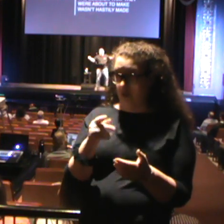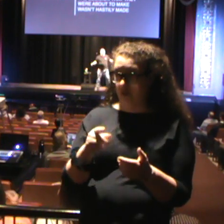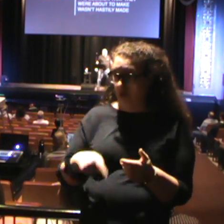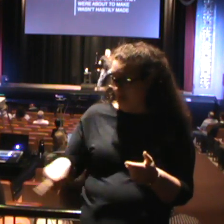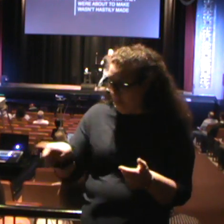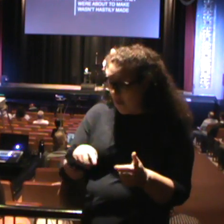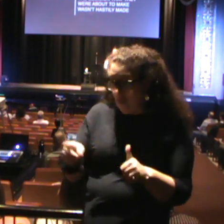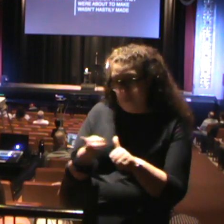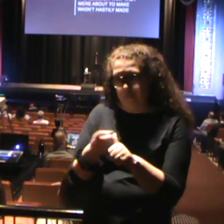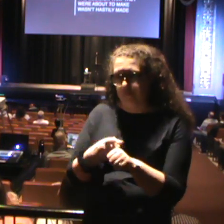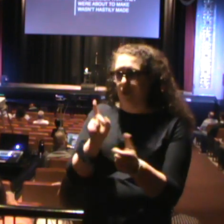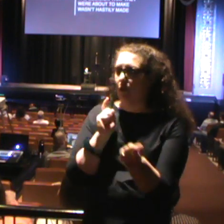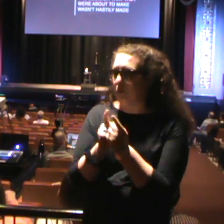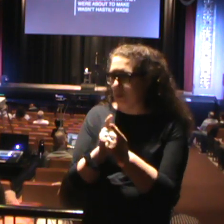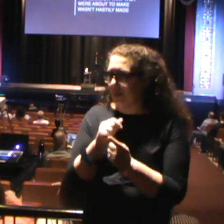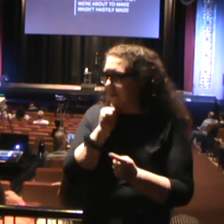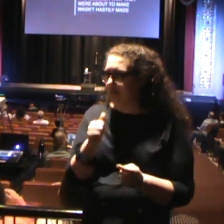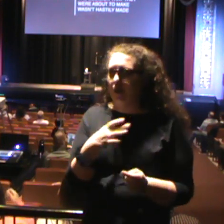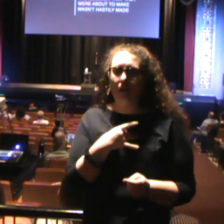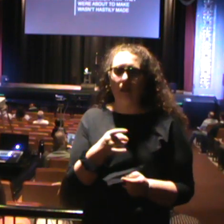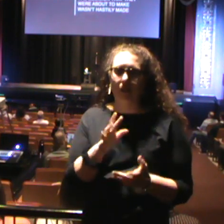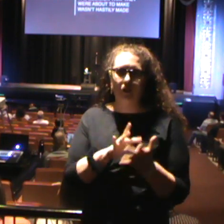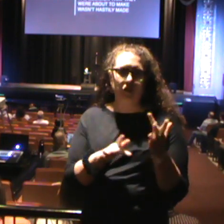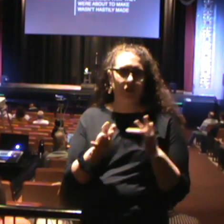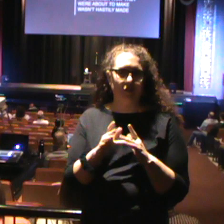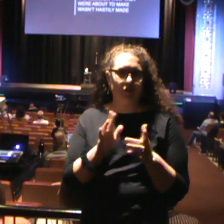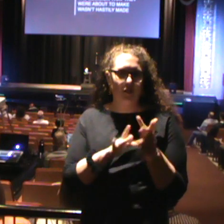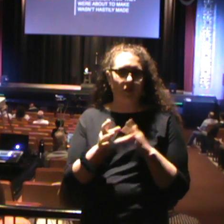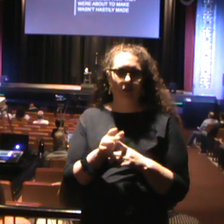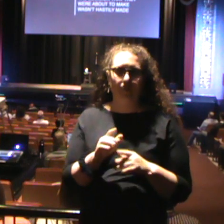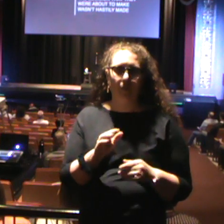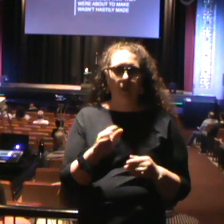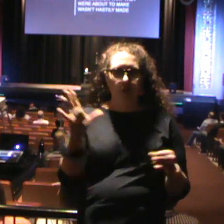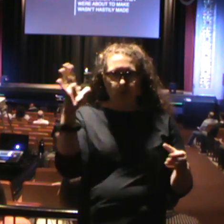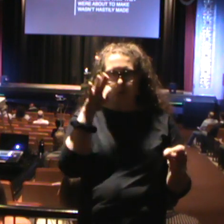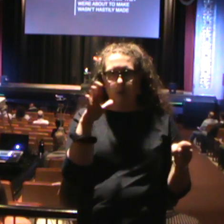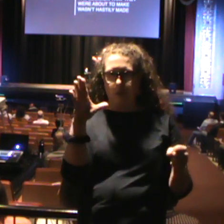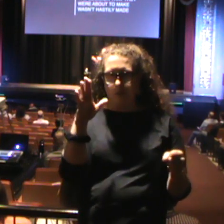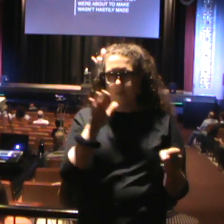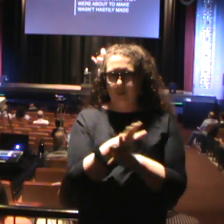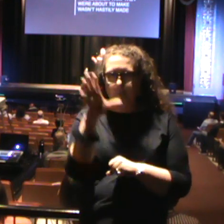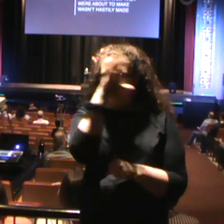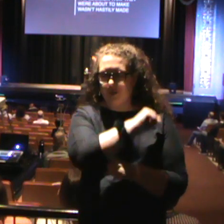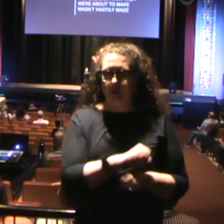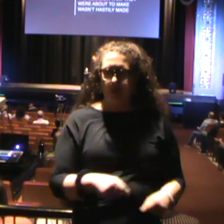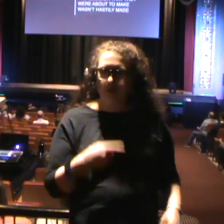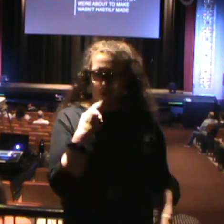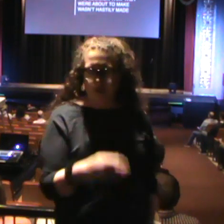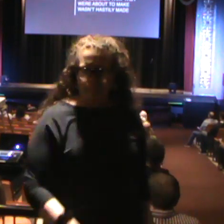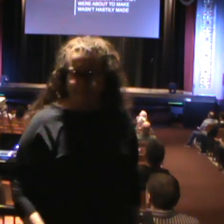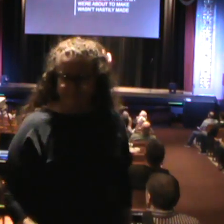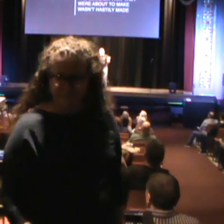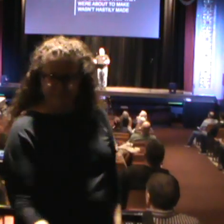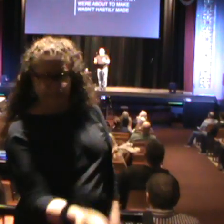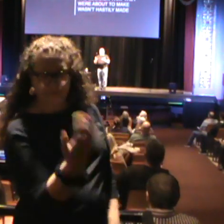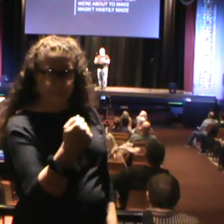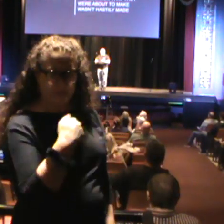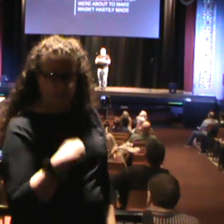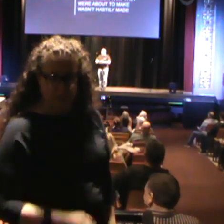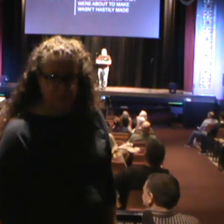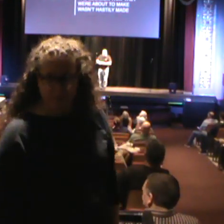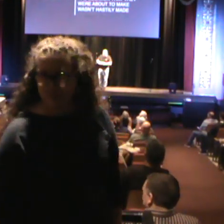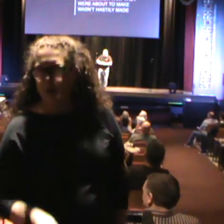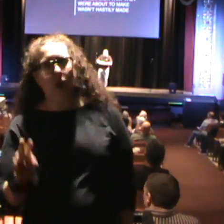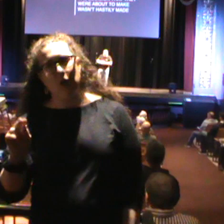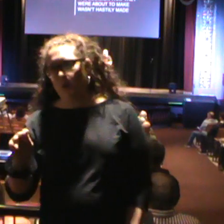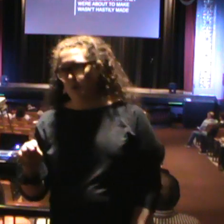it's not like Jesus just came up to some complete stranger and just said, you follow me, and they went. Okay? They had some knowledge of